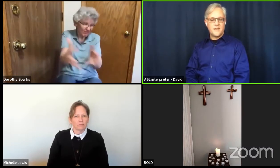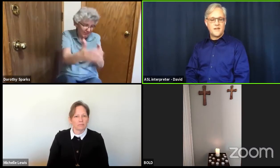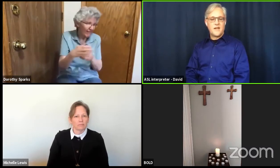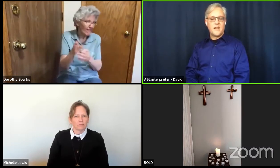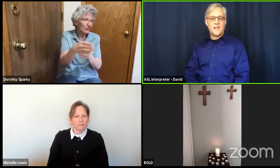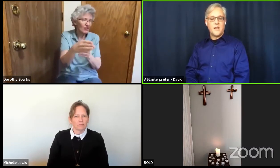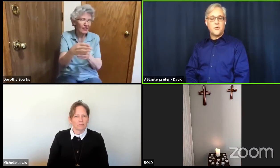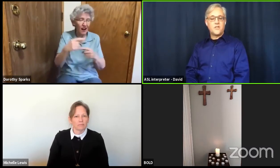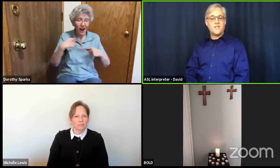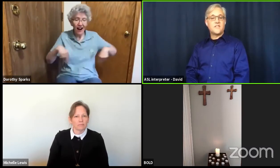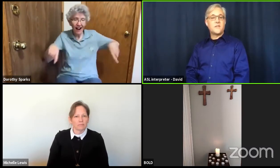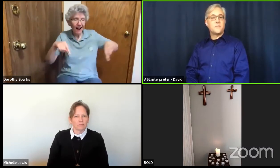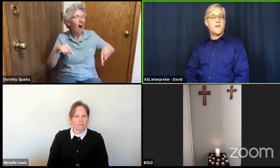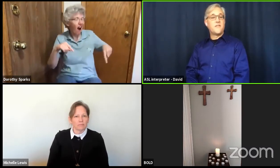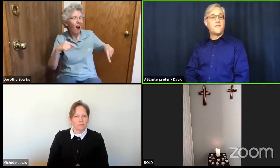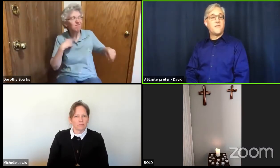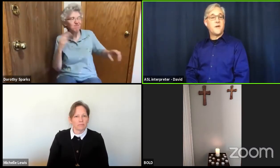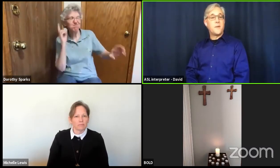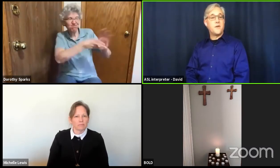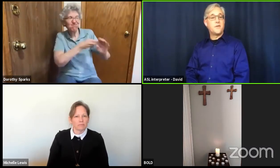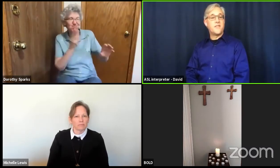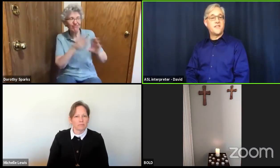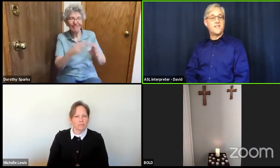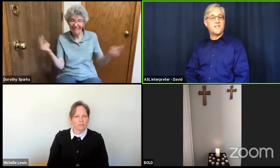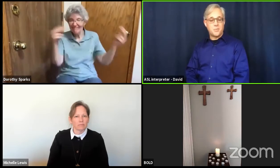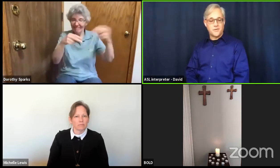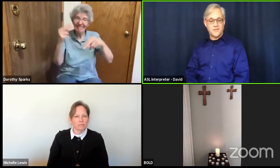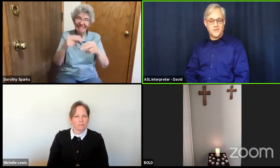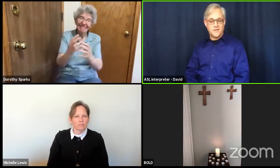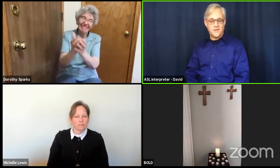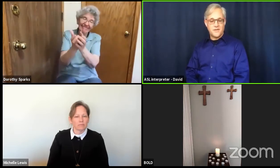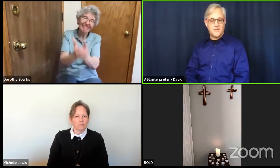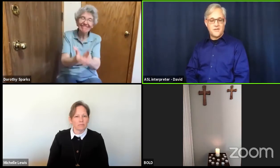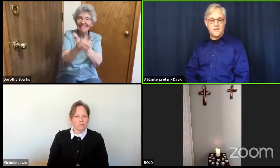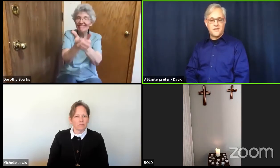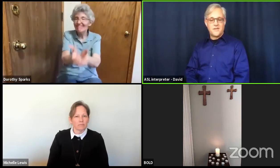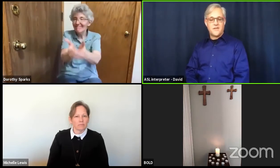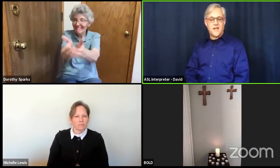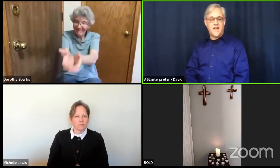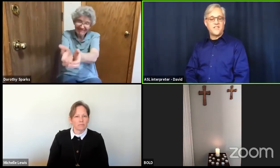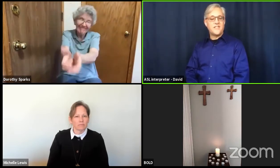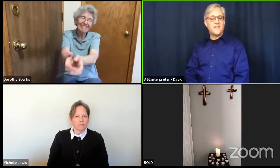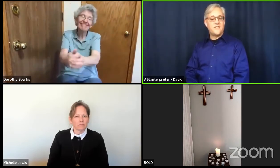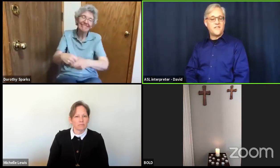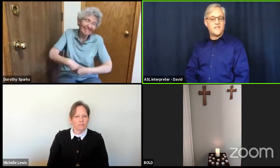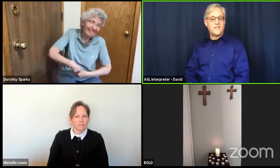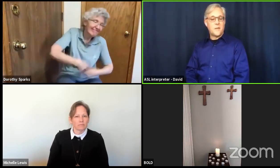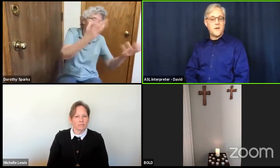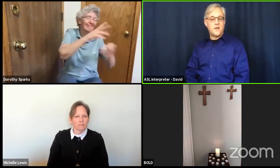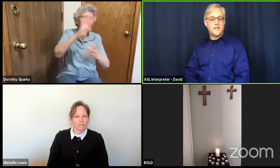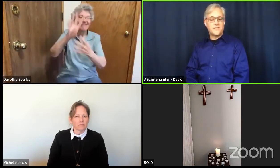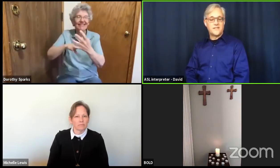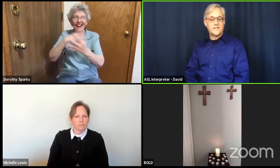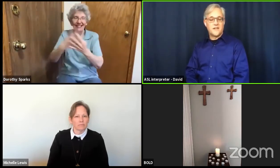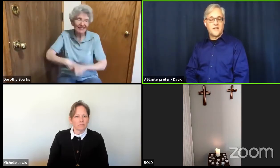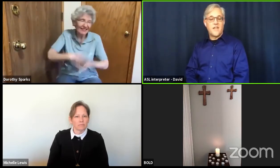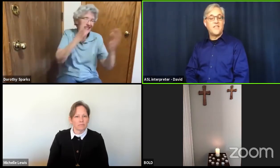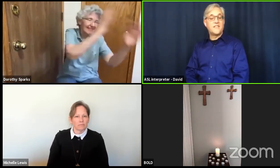Later, Jesus himself appeared to the disciples at the Sea of Tiberias. And this is how it